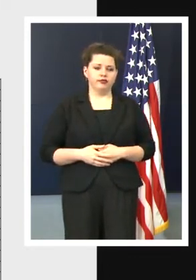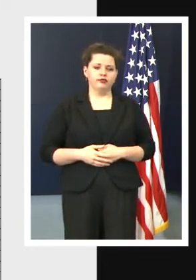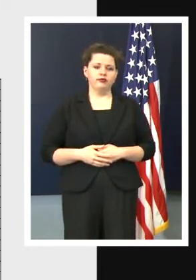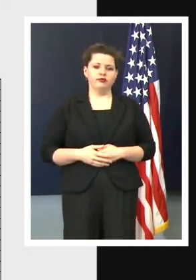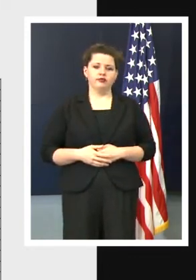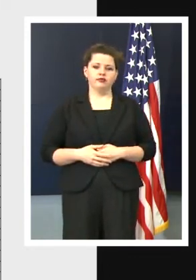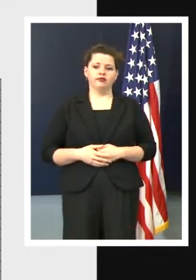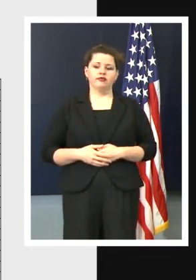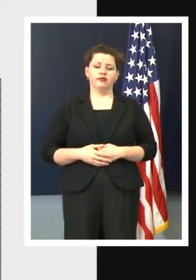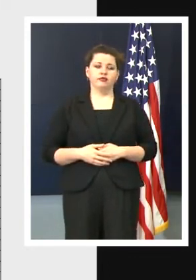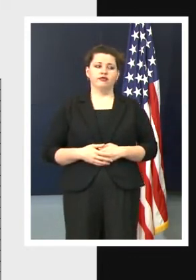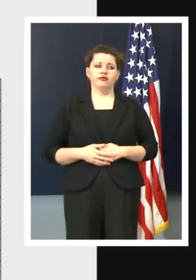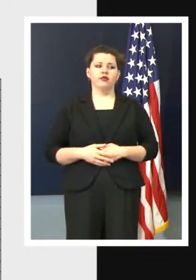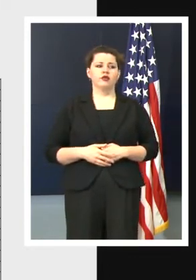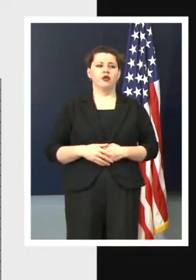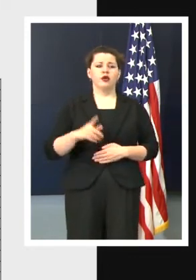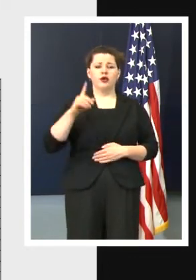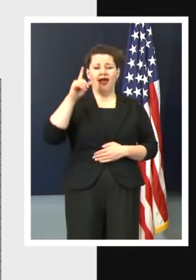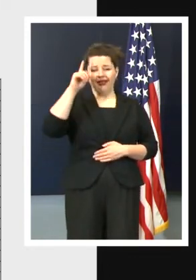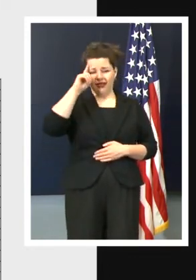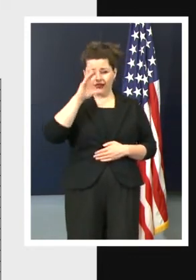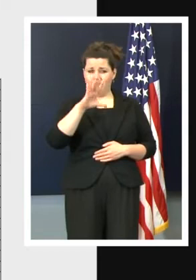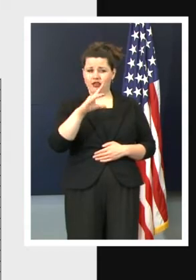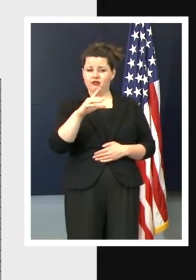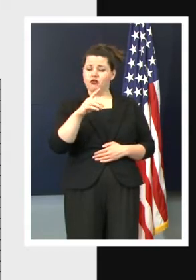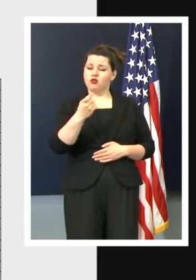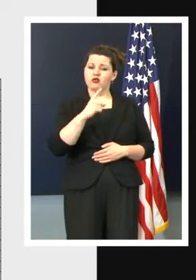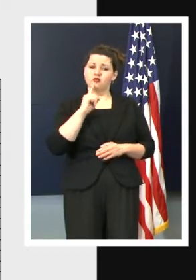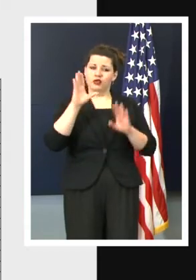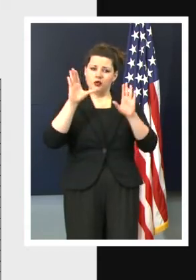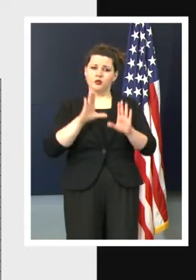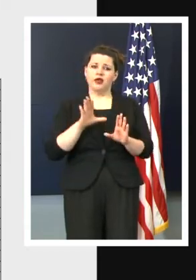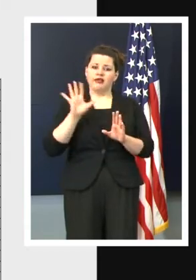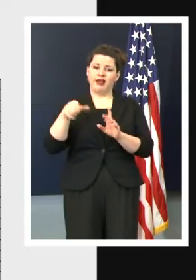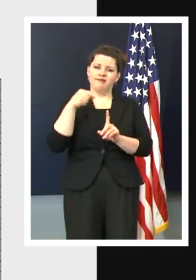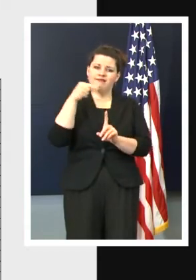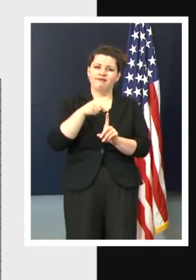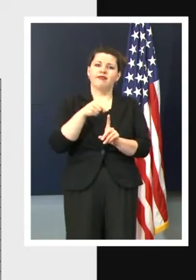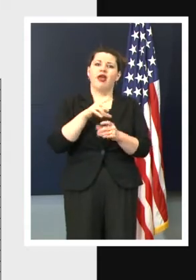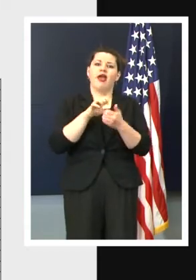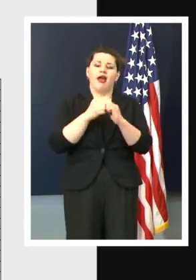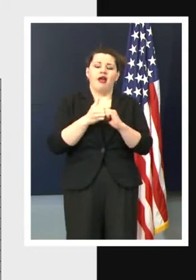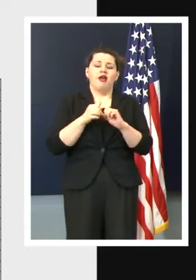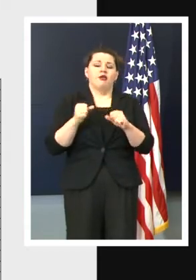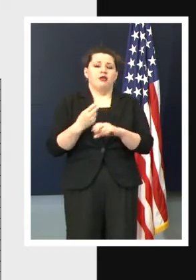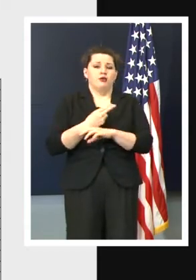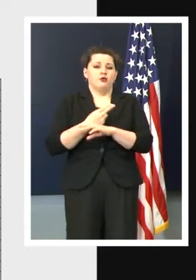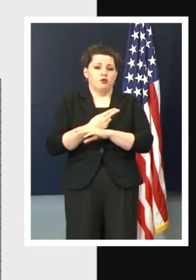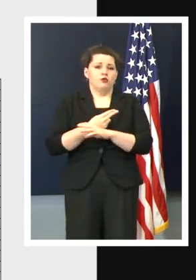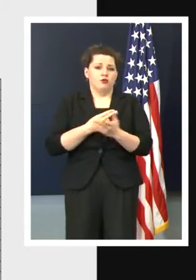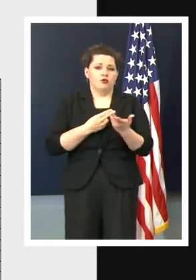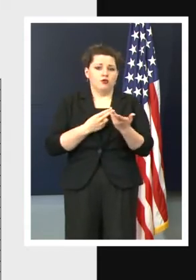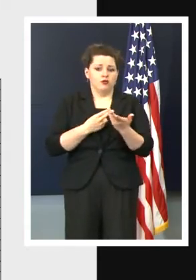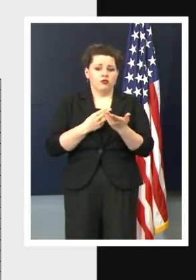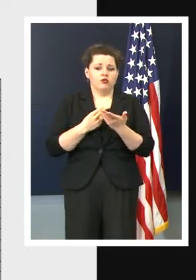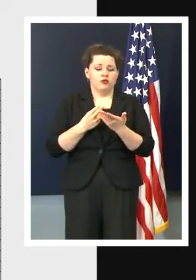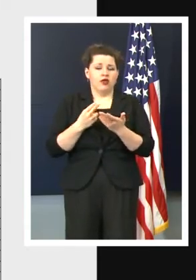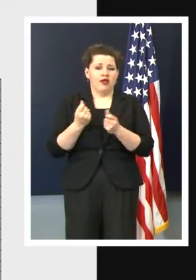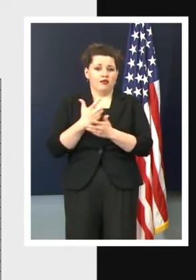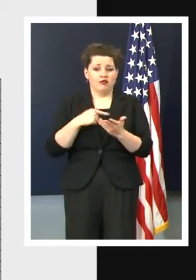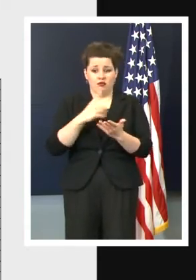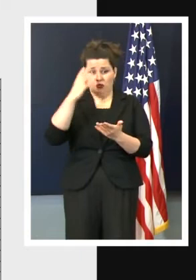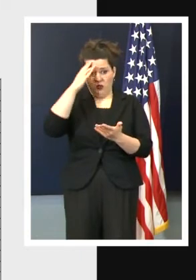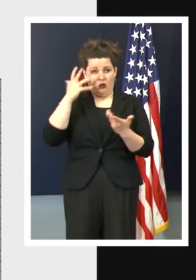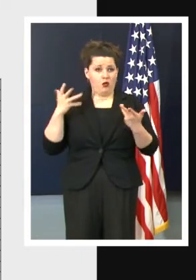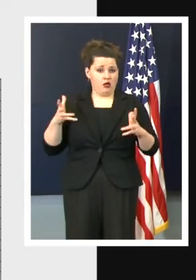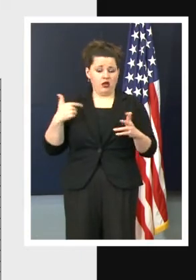So I think your question, again, is great because it's getting at the way that we can use, you know, what we know and what we've continued to